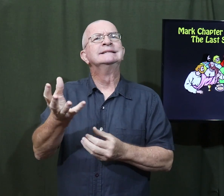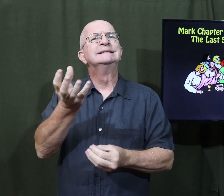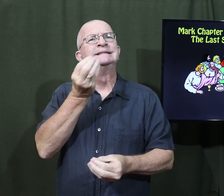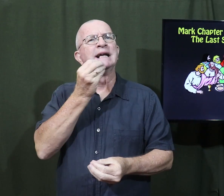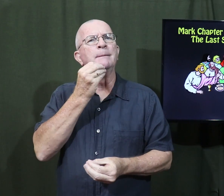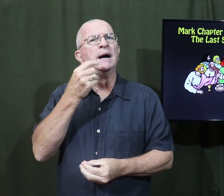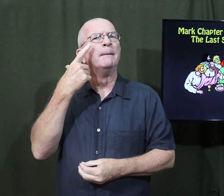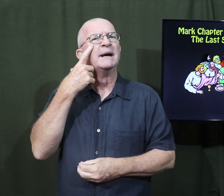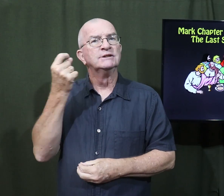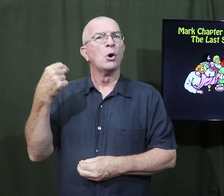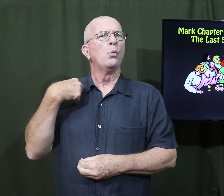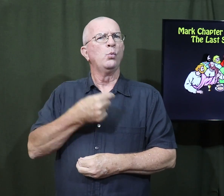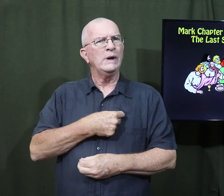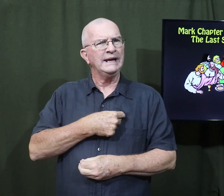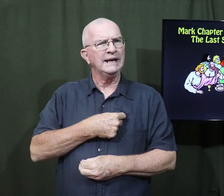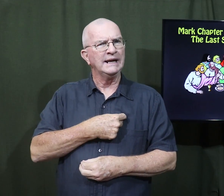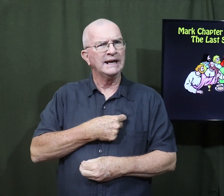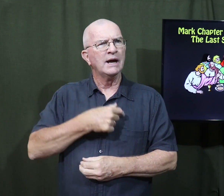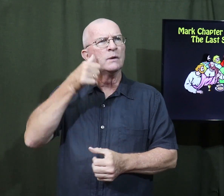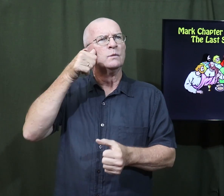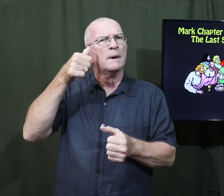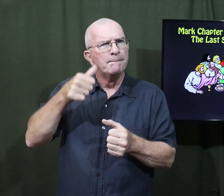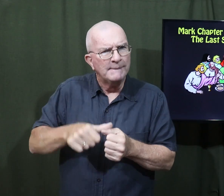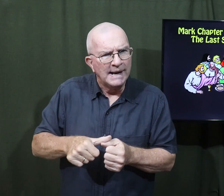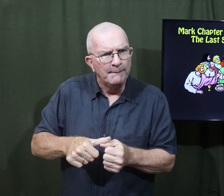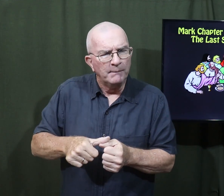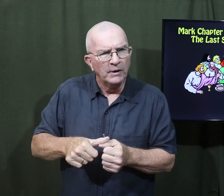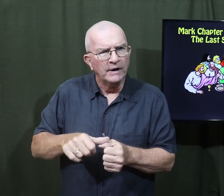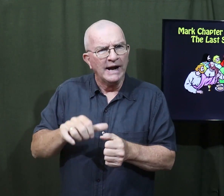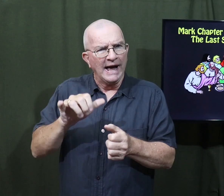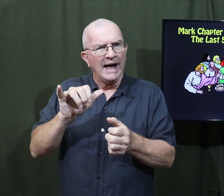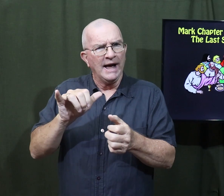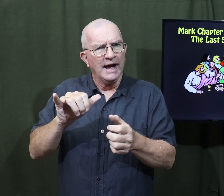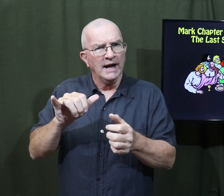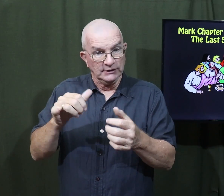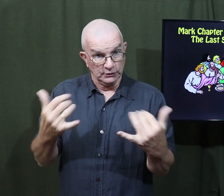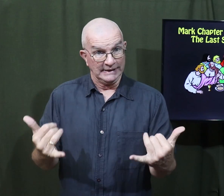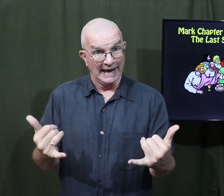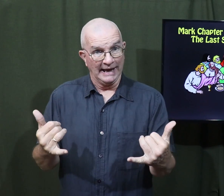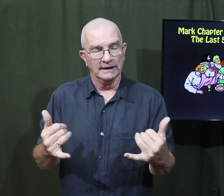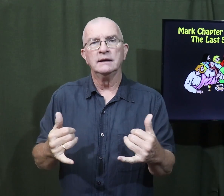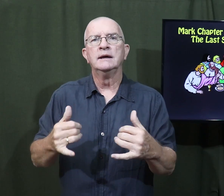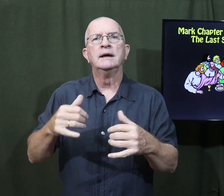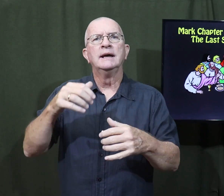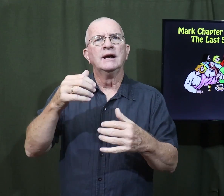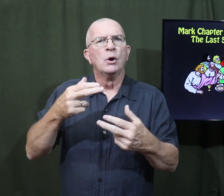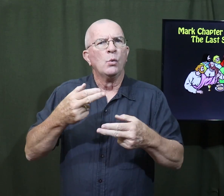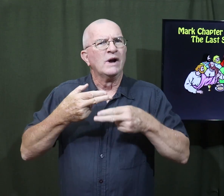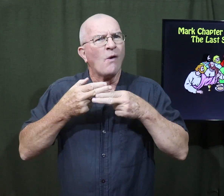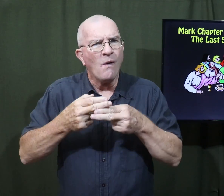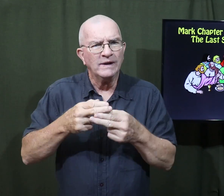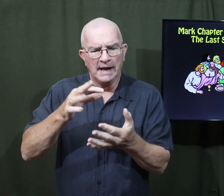Now, we talk about the Last Supper because we remember